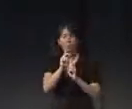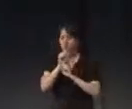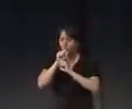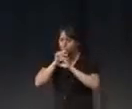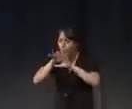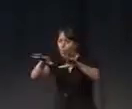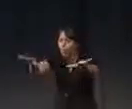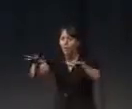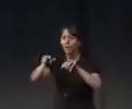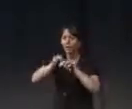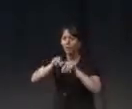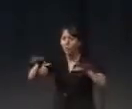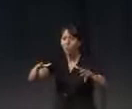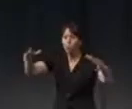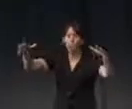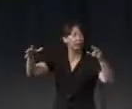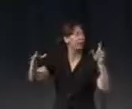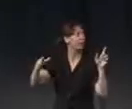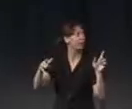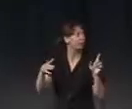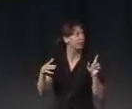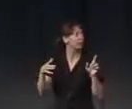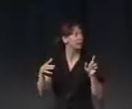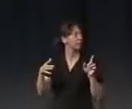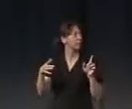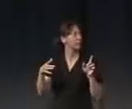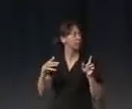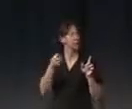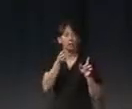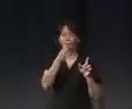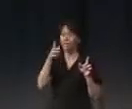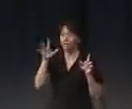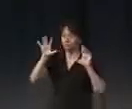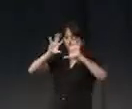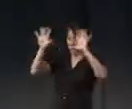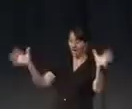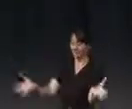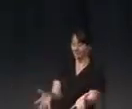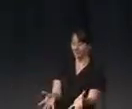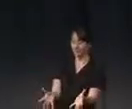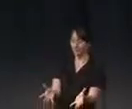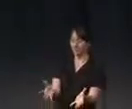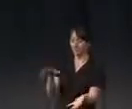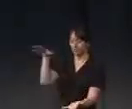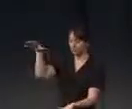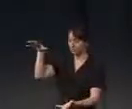it's something and all the time, know, to have a space who somehow follow you.